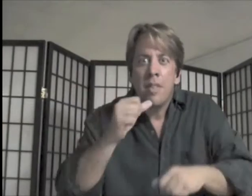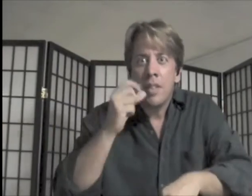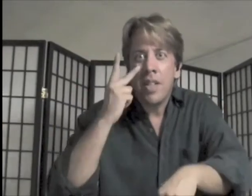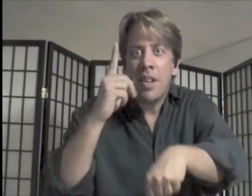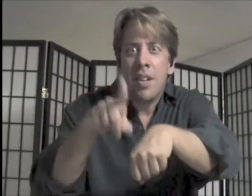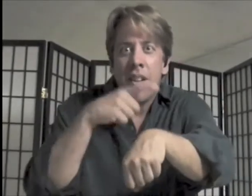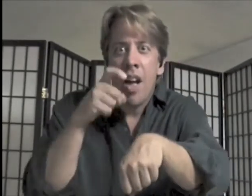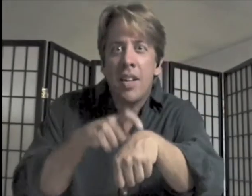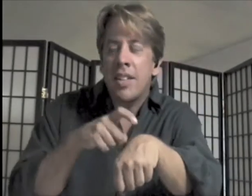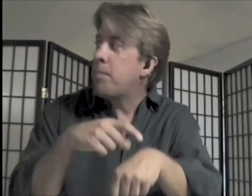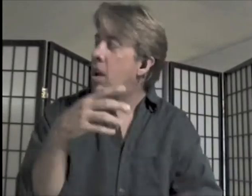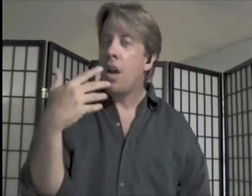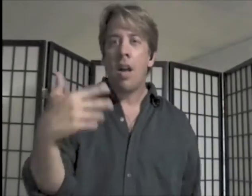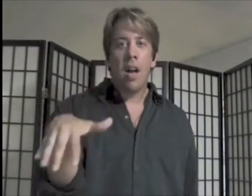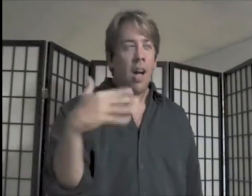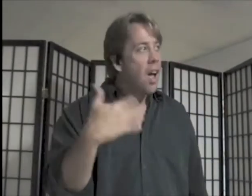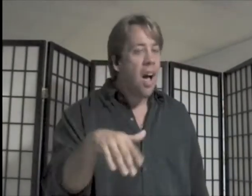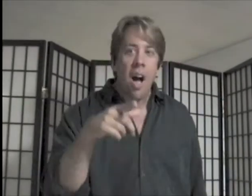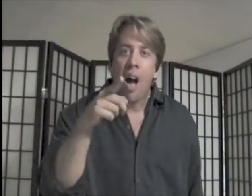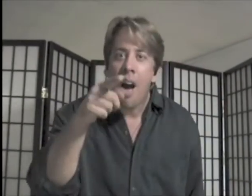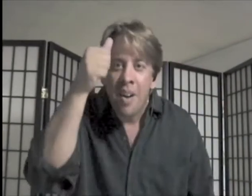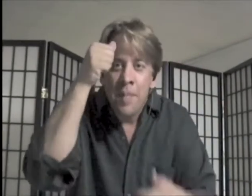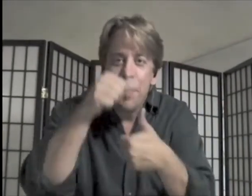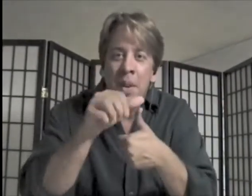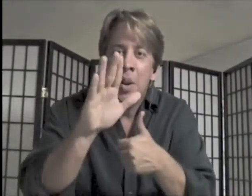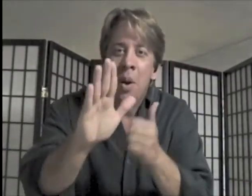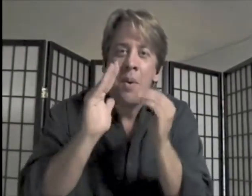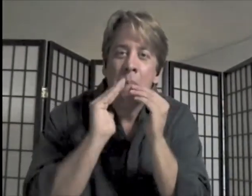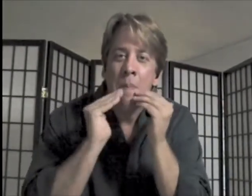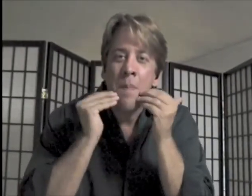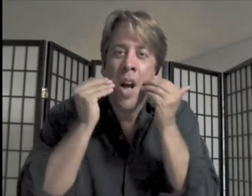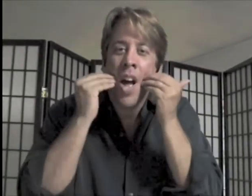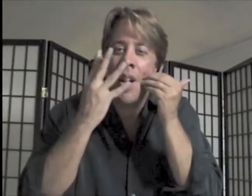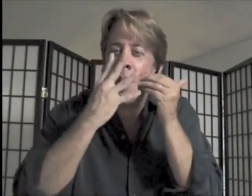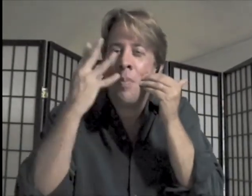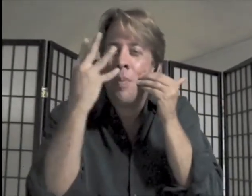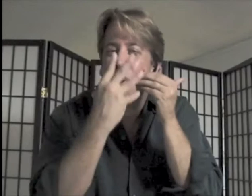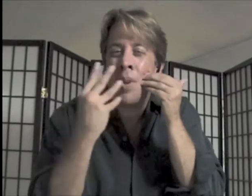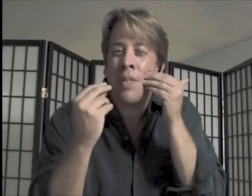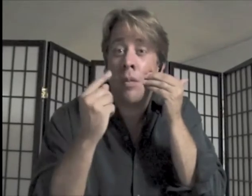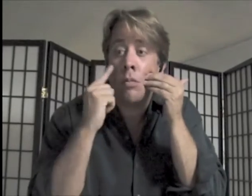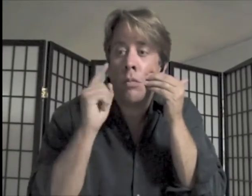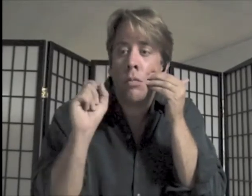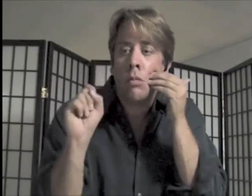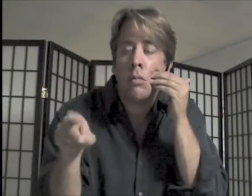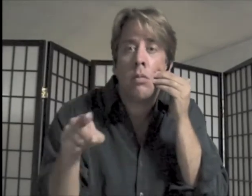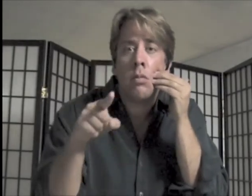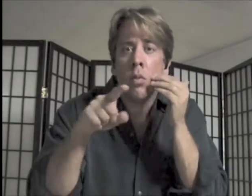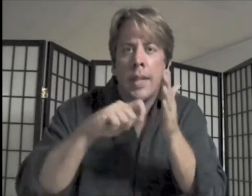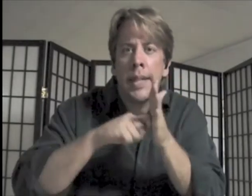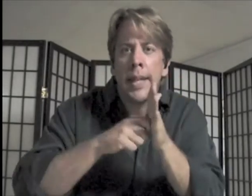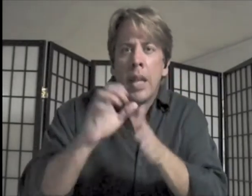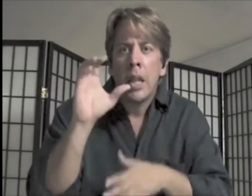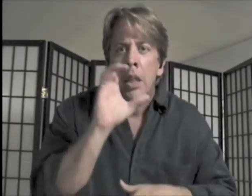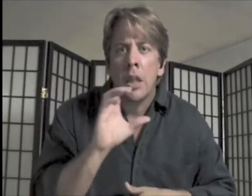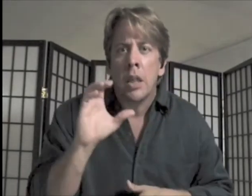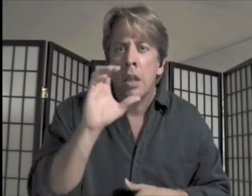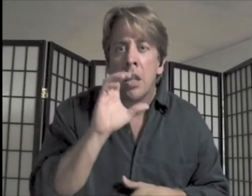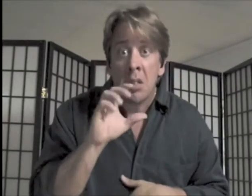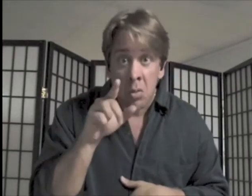God it's good to see you smile I see you reaching for your keys, looking for a reason not